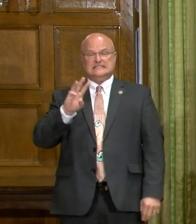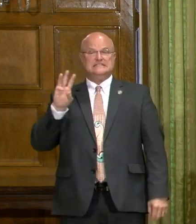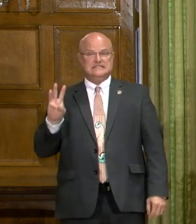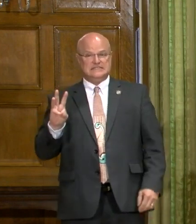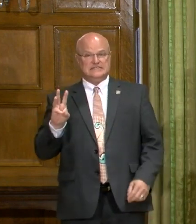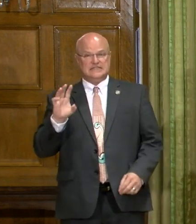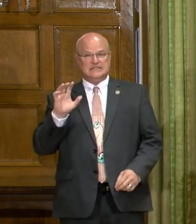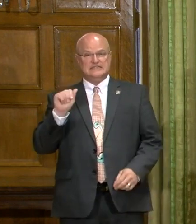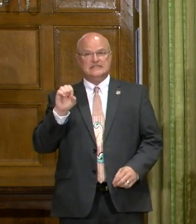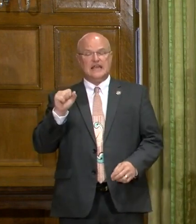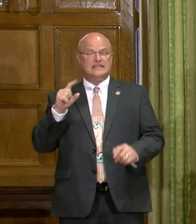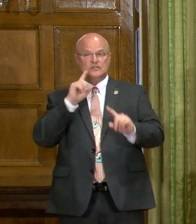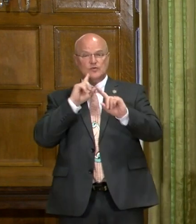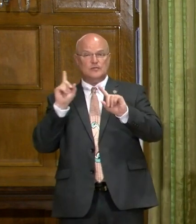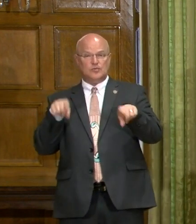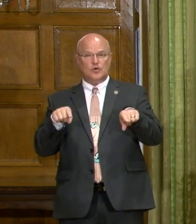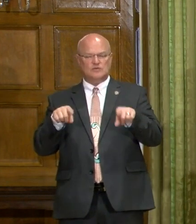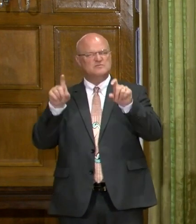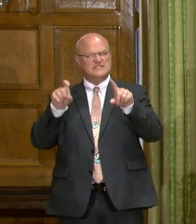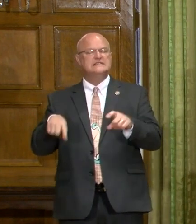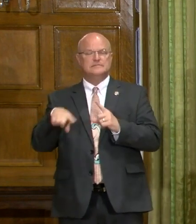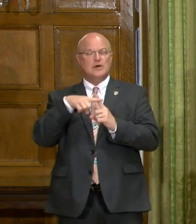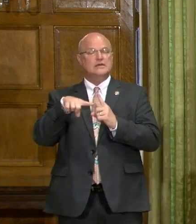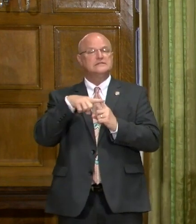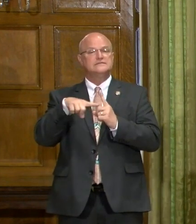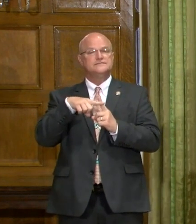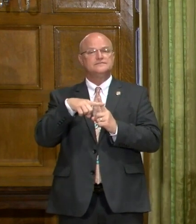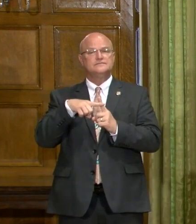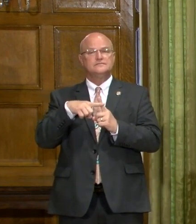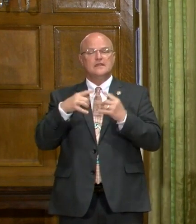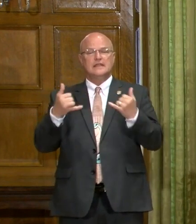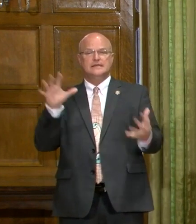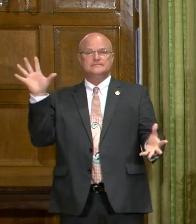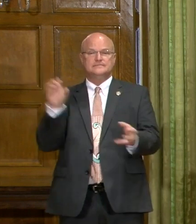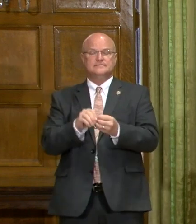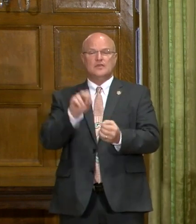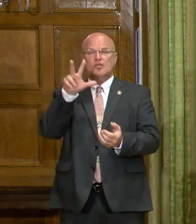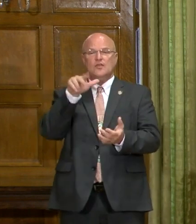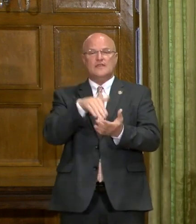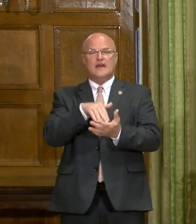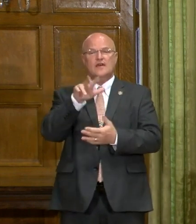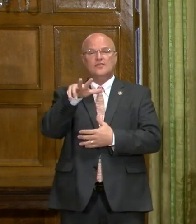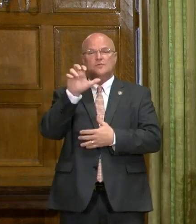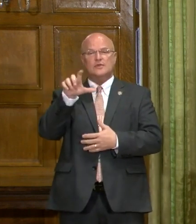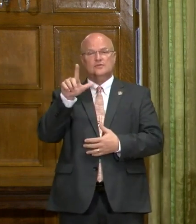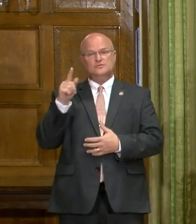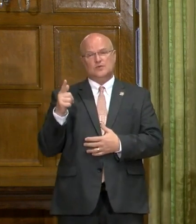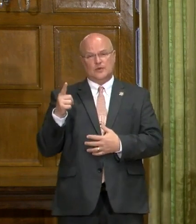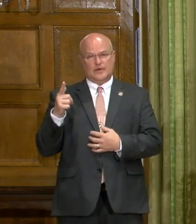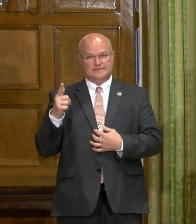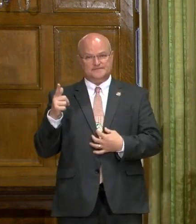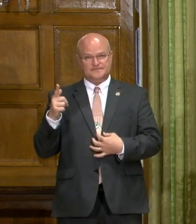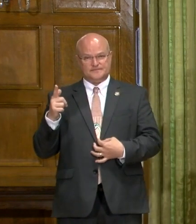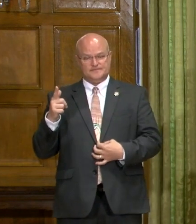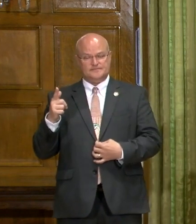cases that have been reported or tested positive. So we now have 3,321.